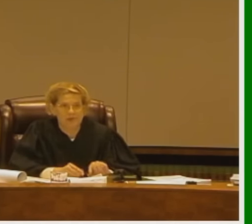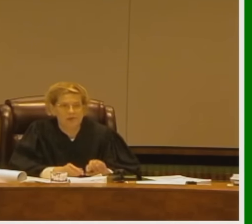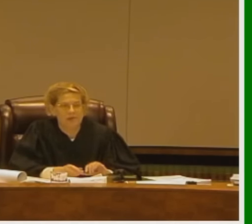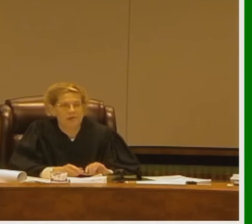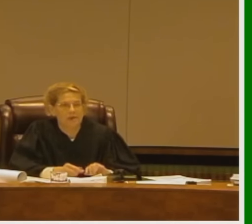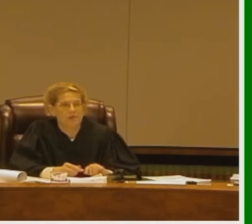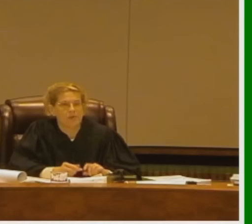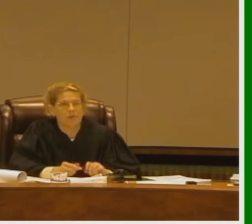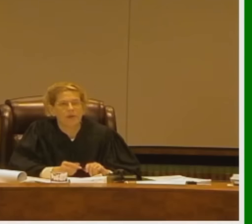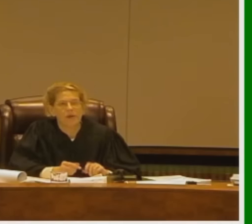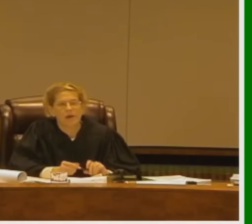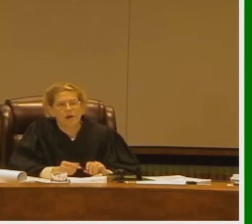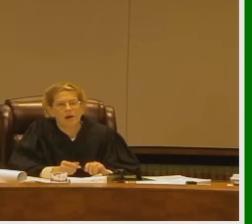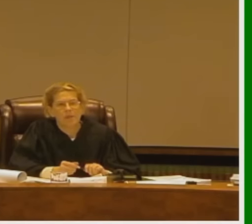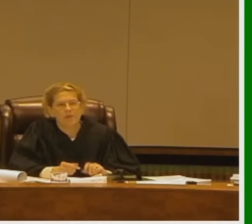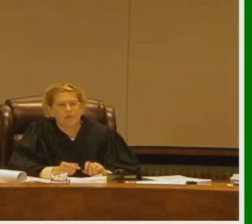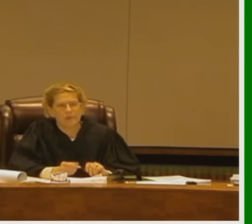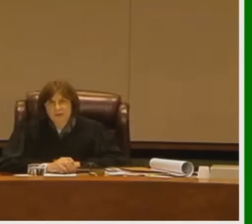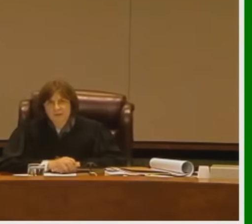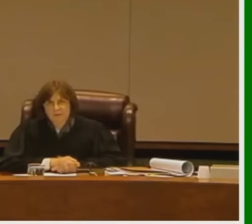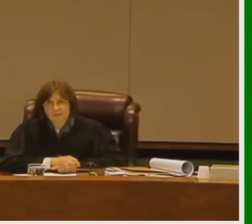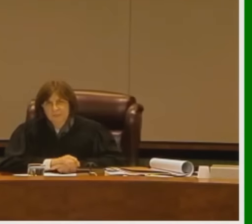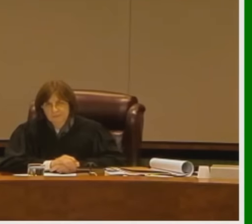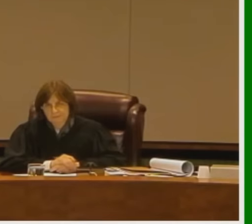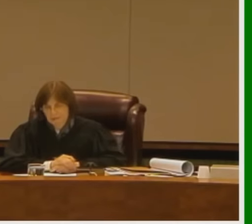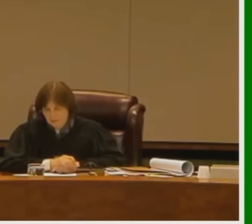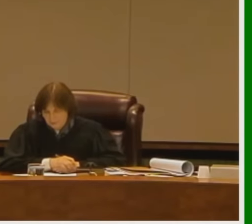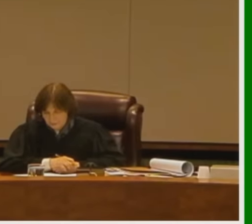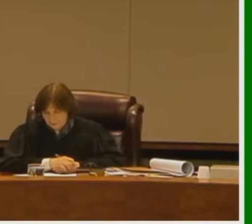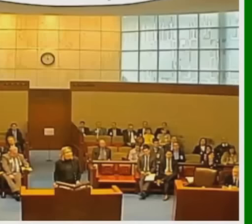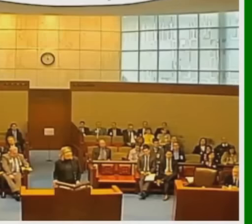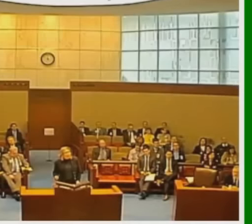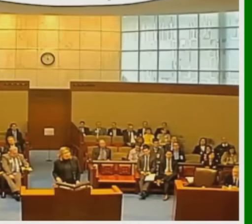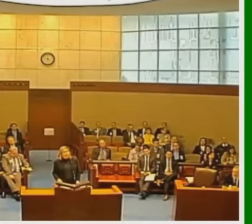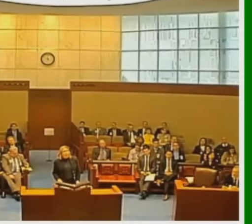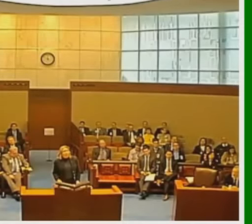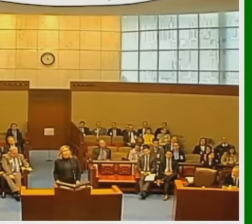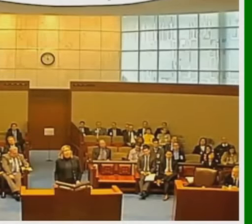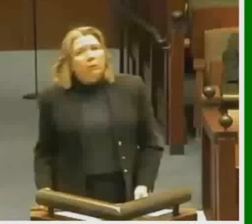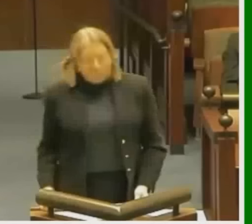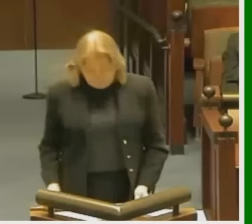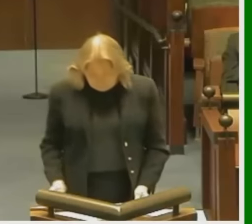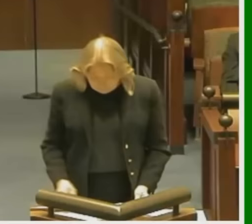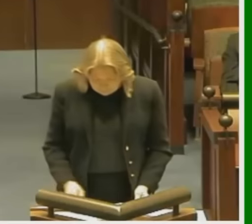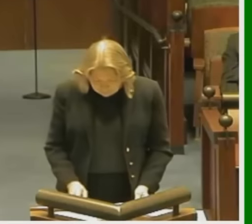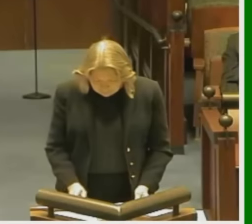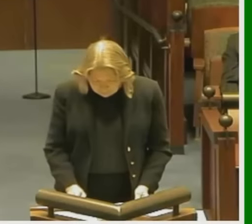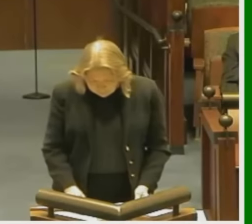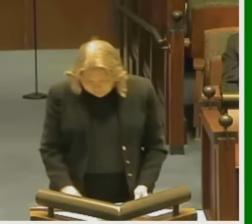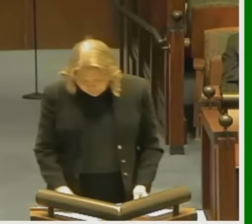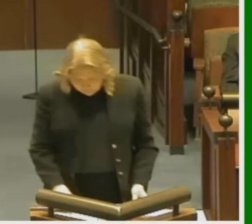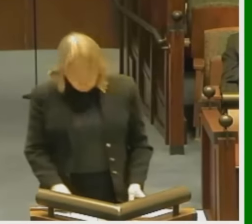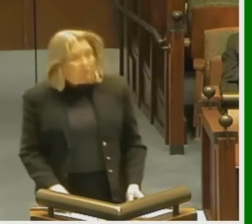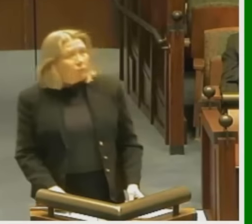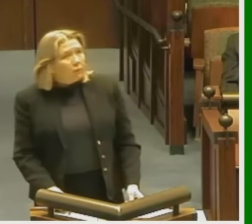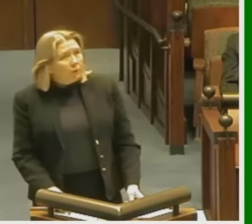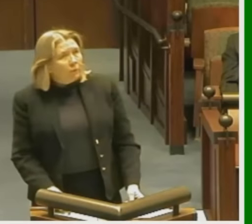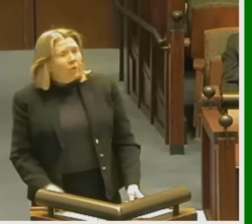it was. It was the Port Authority. And subsequent to U.S. Trust, you have National Railroad,